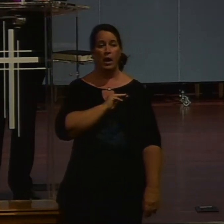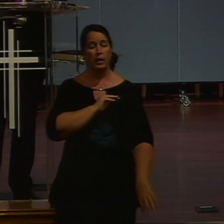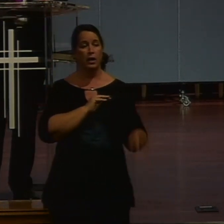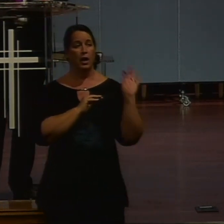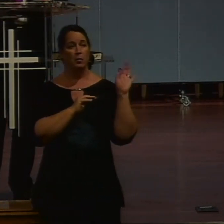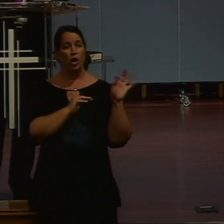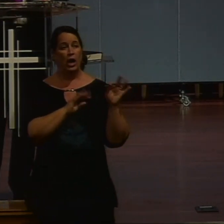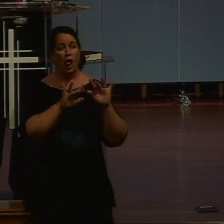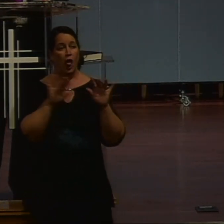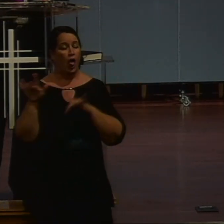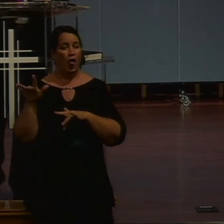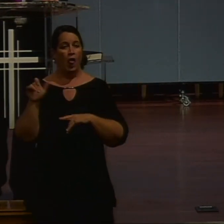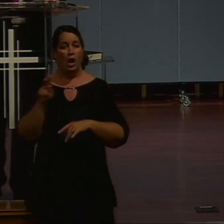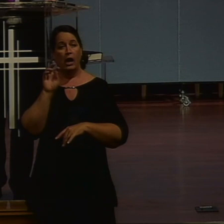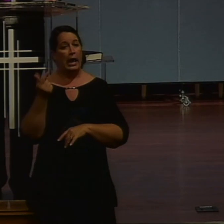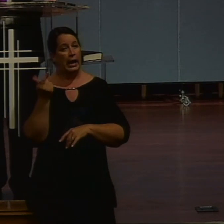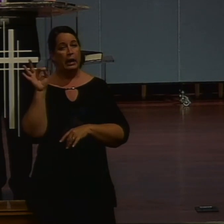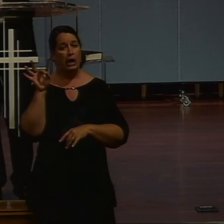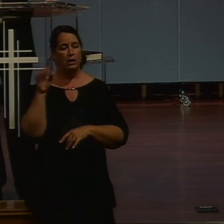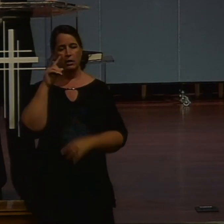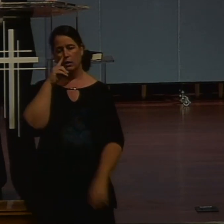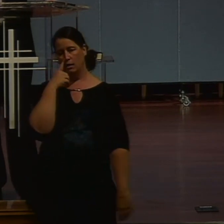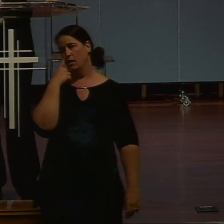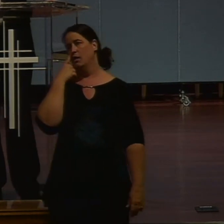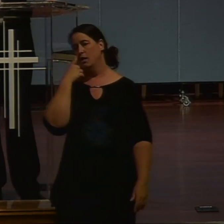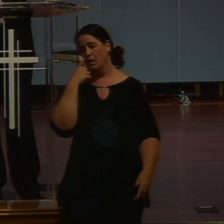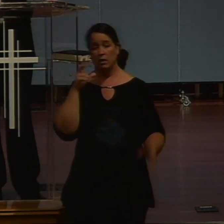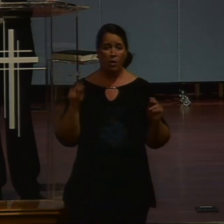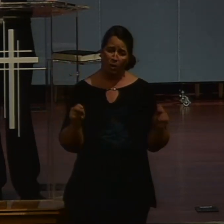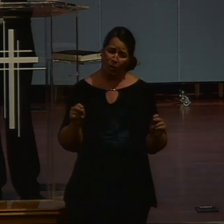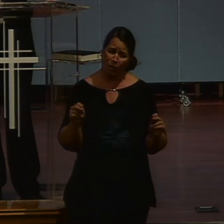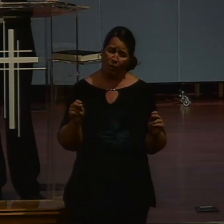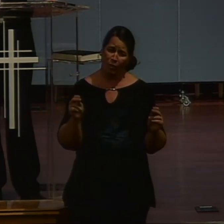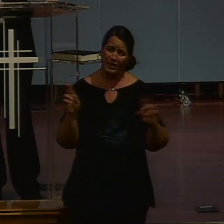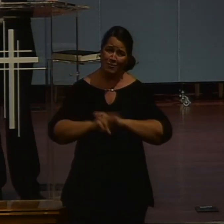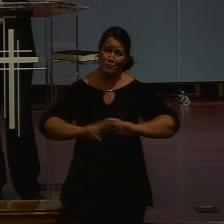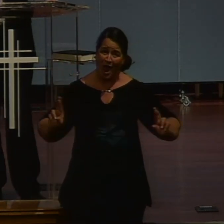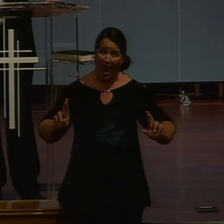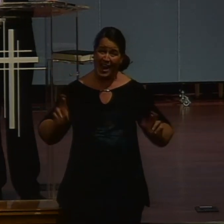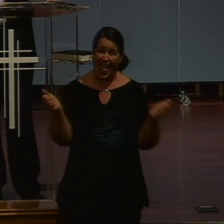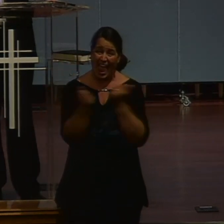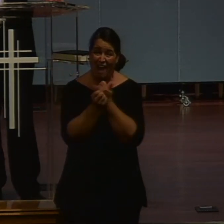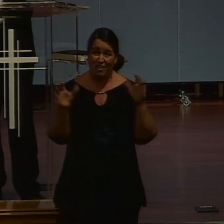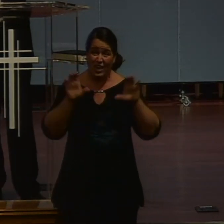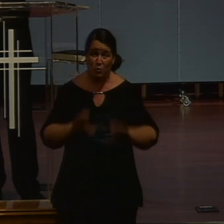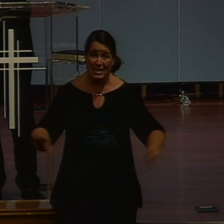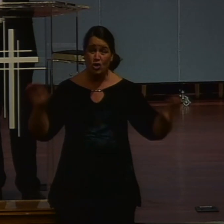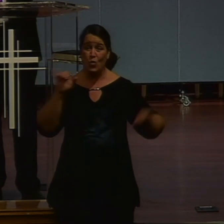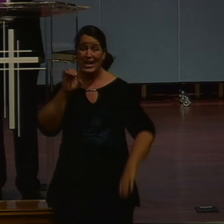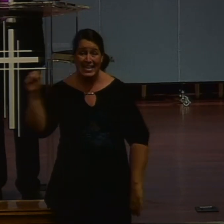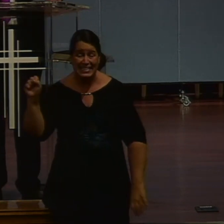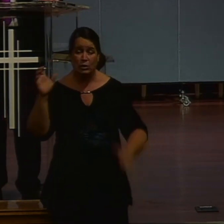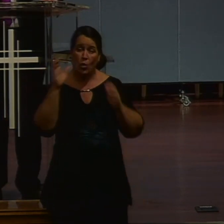Leia's going to break the word of life. And. Oh boring. No. Everything we do is worship. But